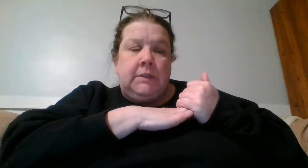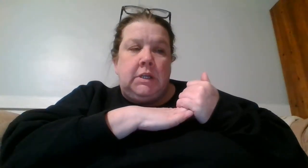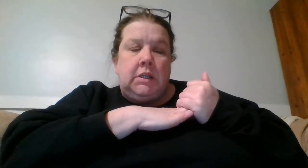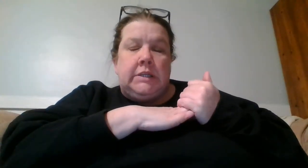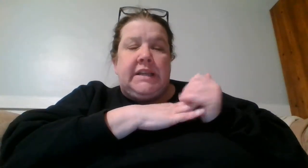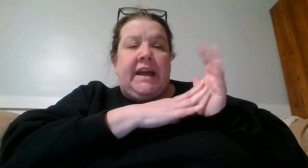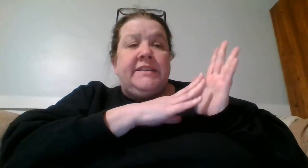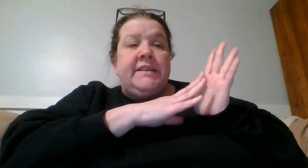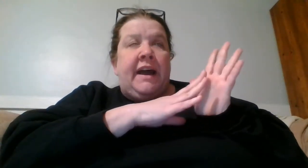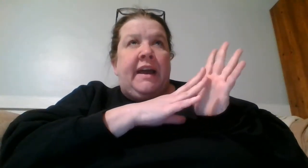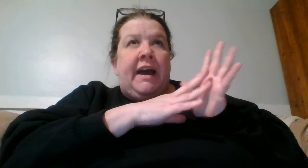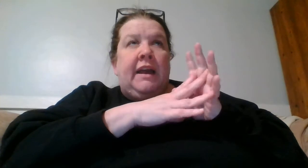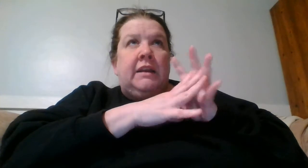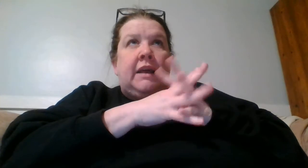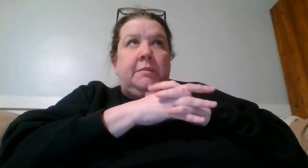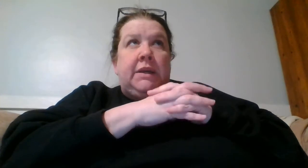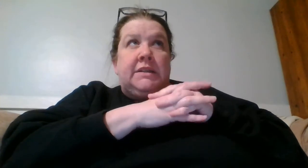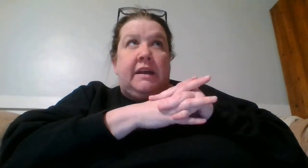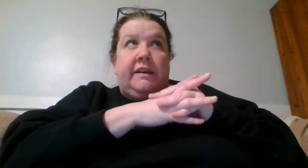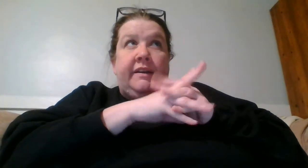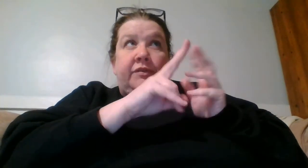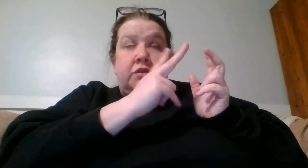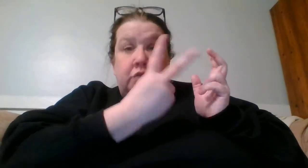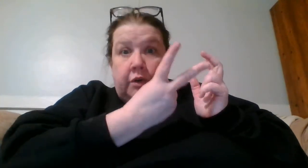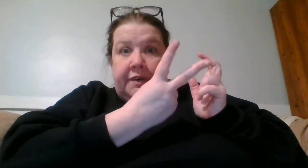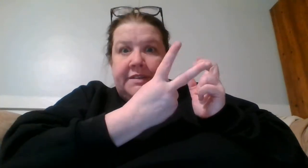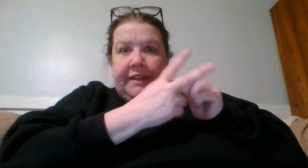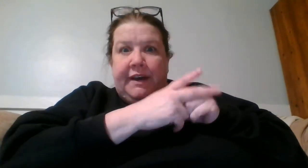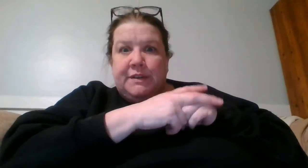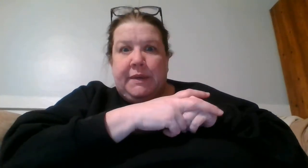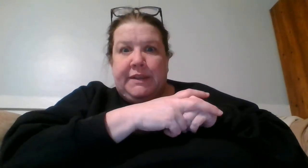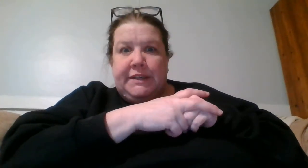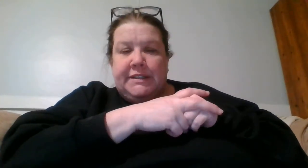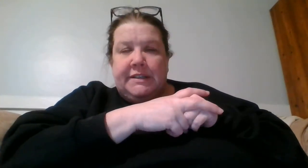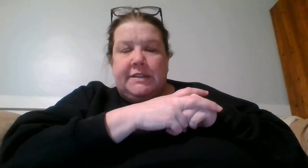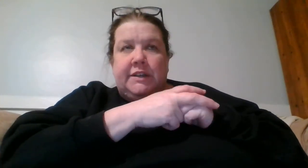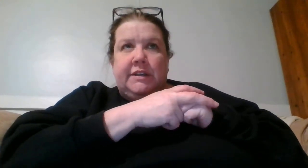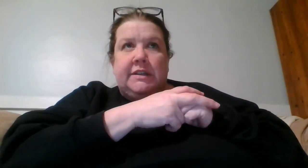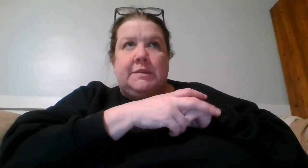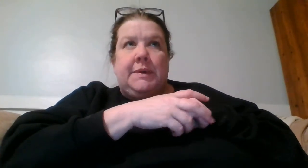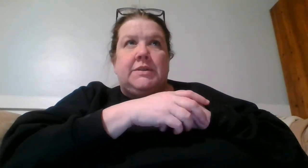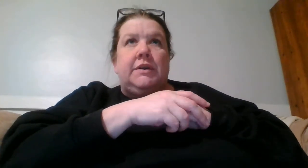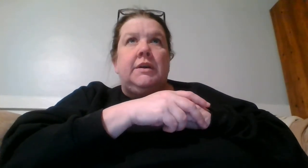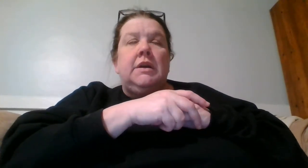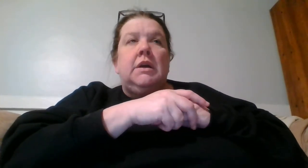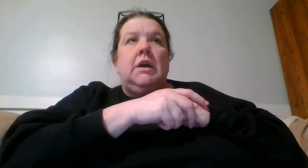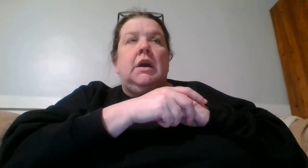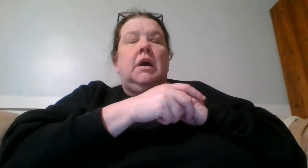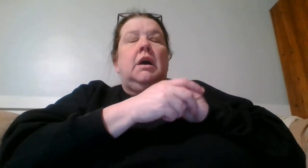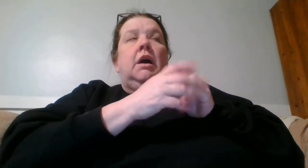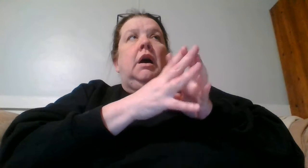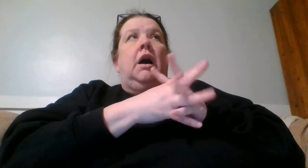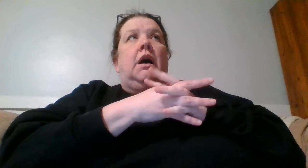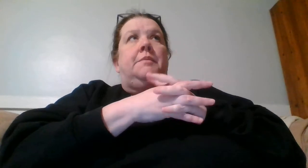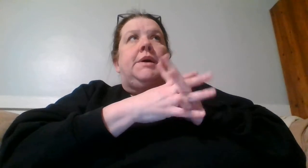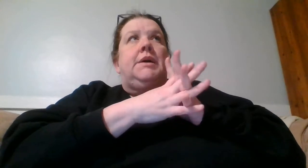listen I I I'd be excited if two of us in the house made the dean's list this semester um